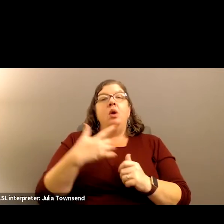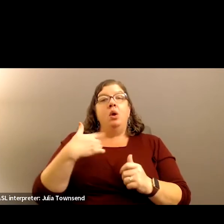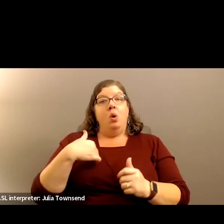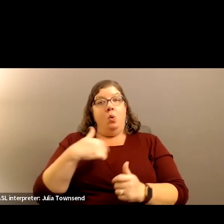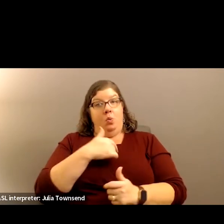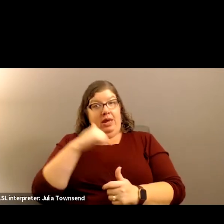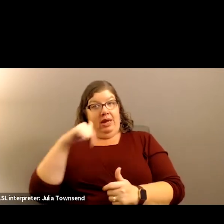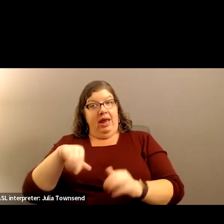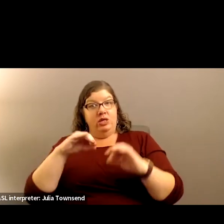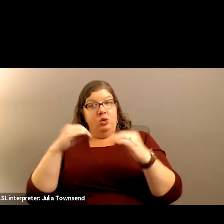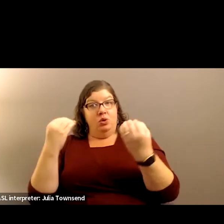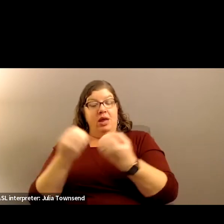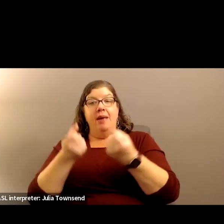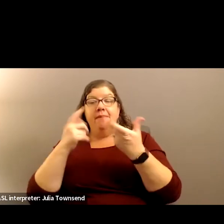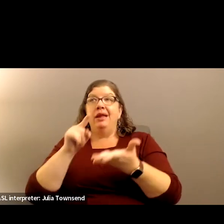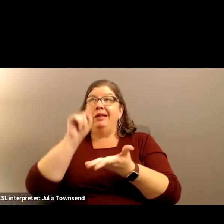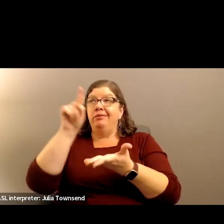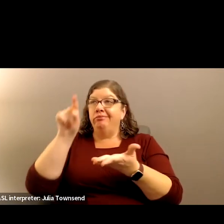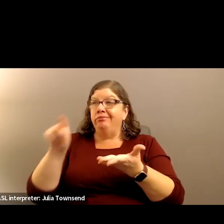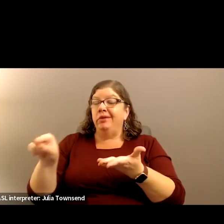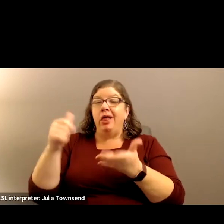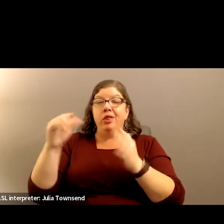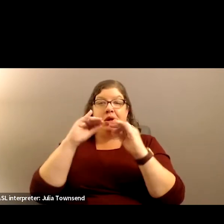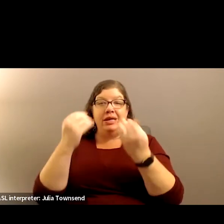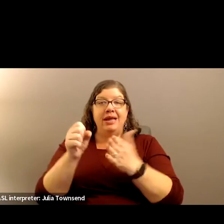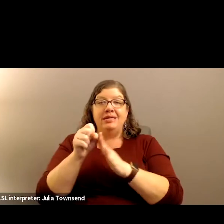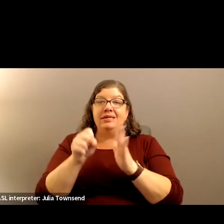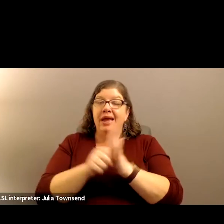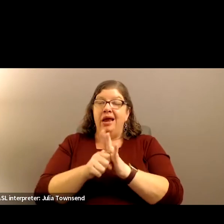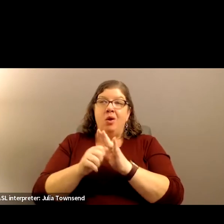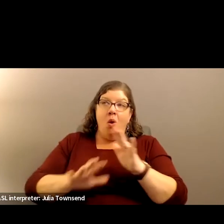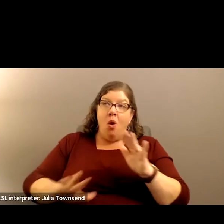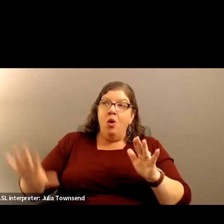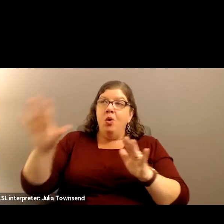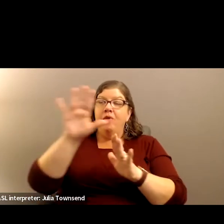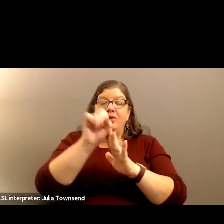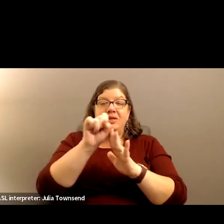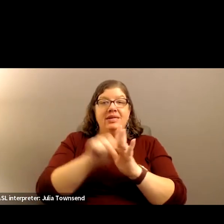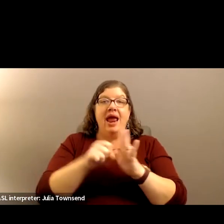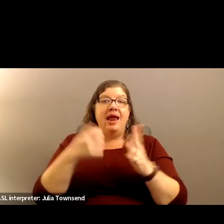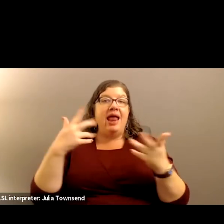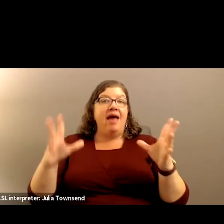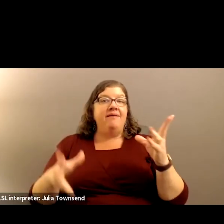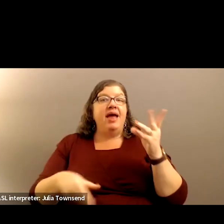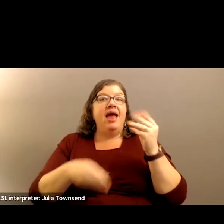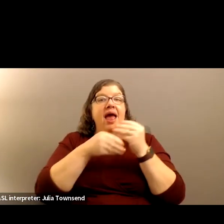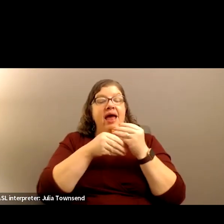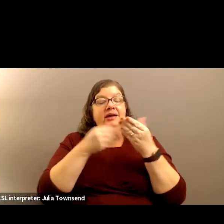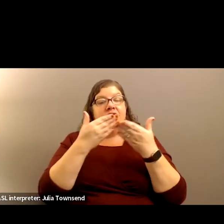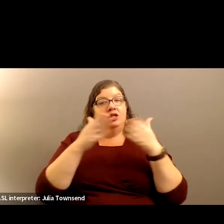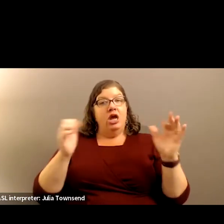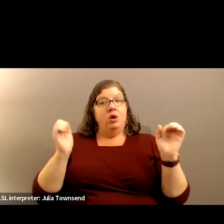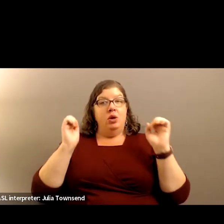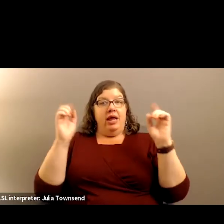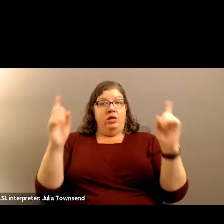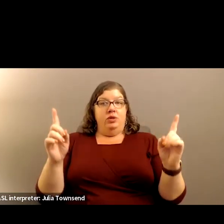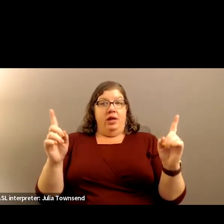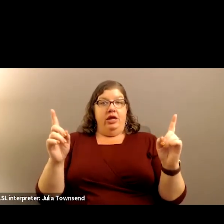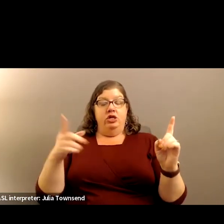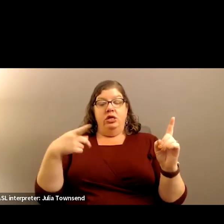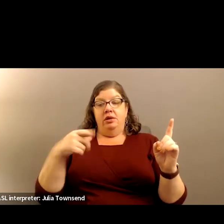an organization, and again, many other organizations in the state, all across the state have added general education